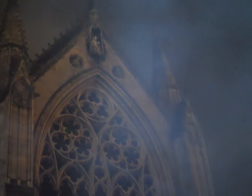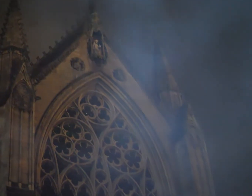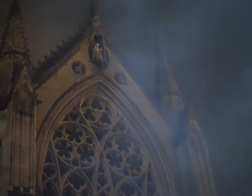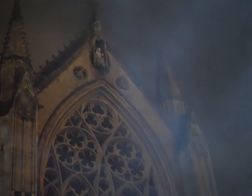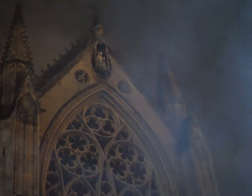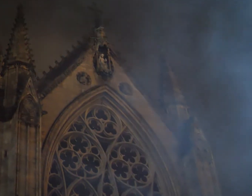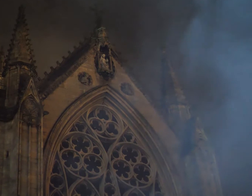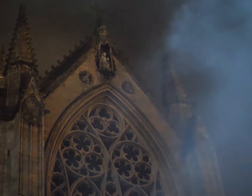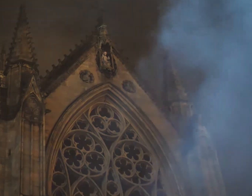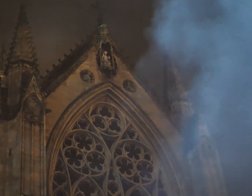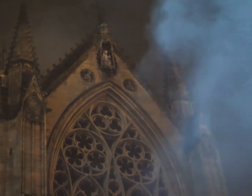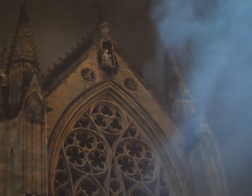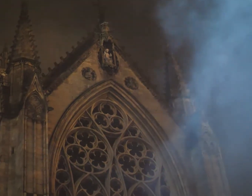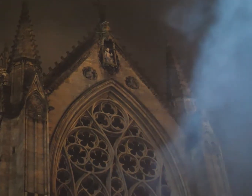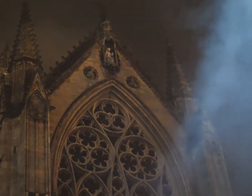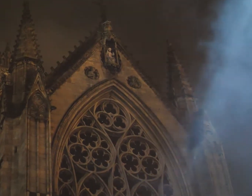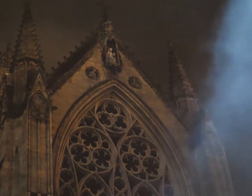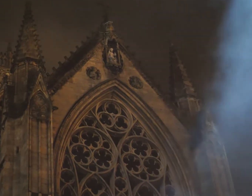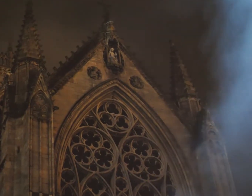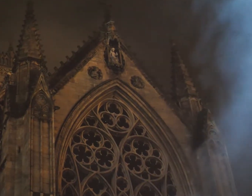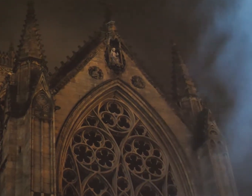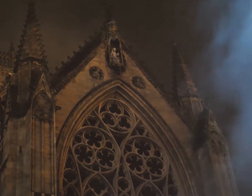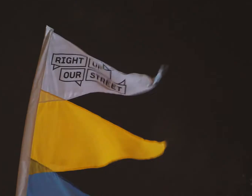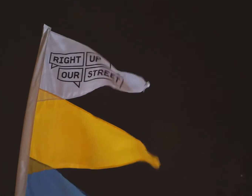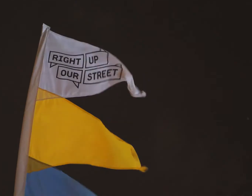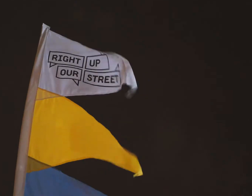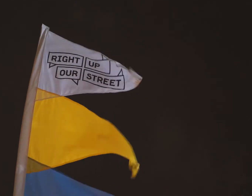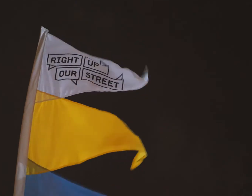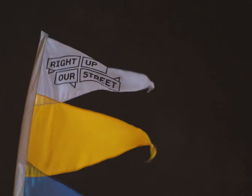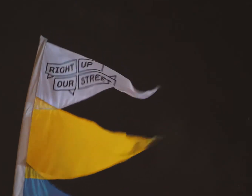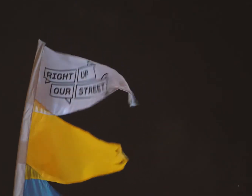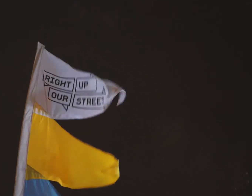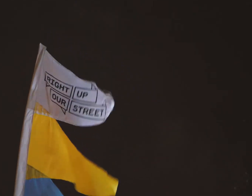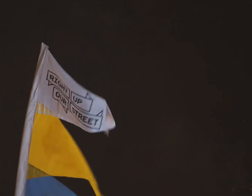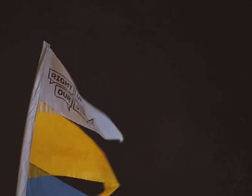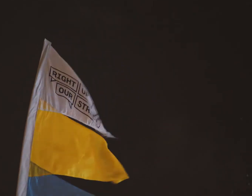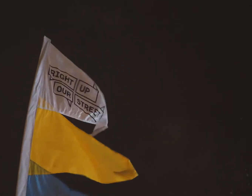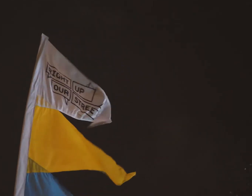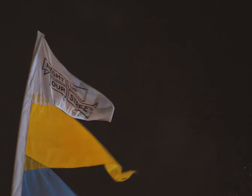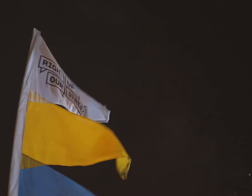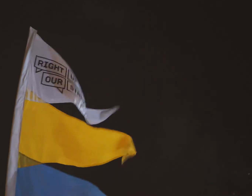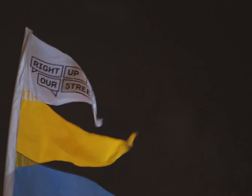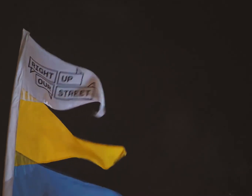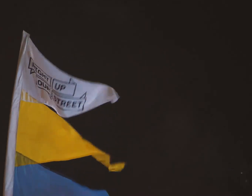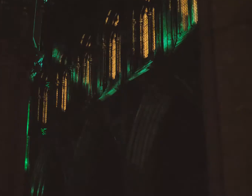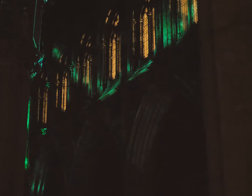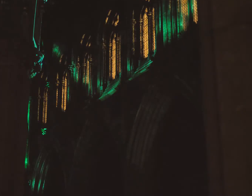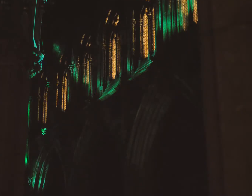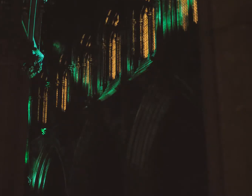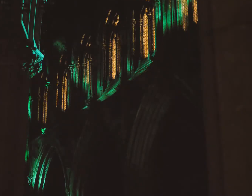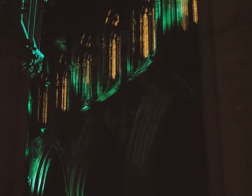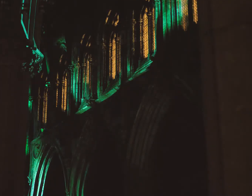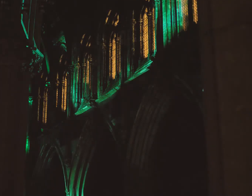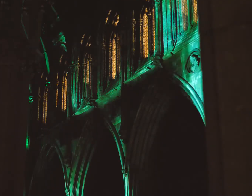This afternoon we've had Raymond Antrobus, award-winning poet to my left, and he has been